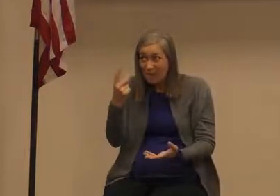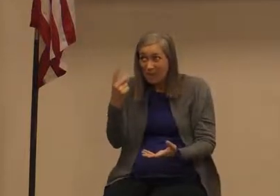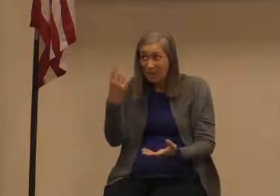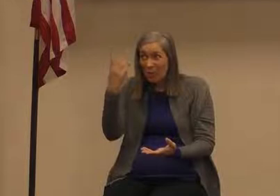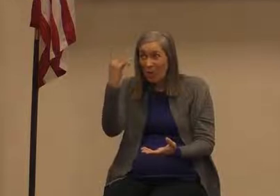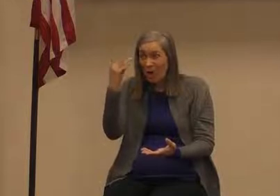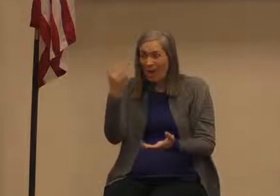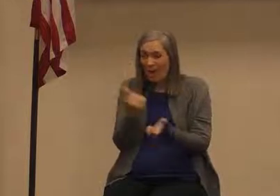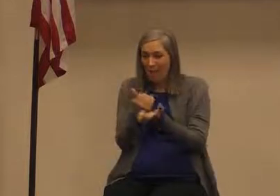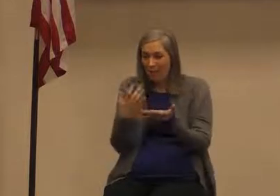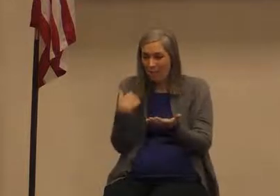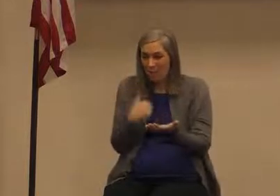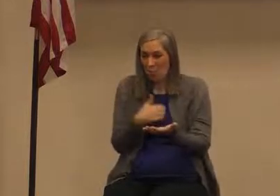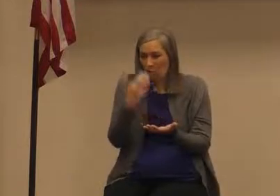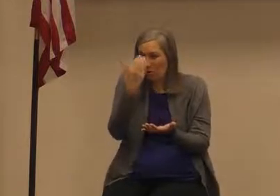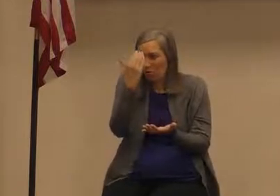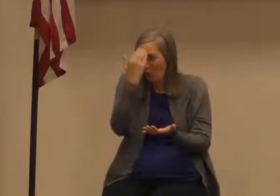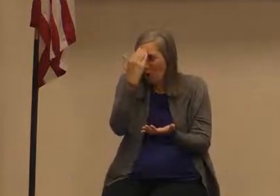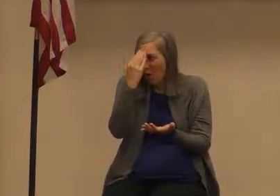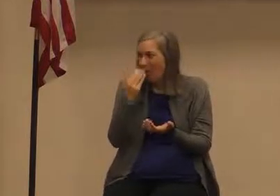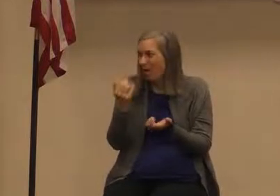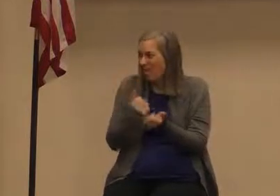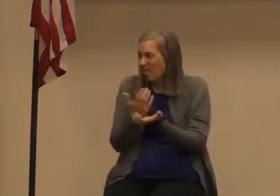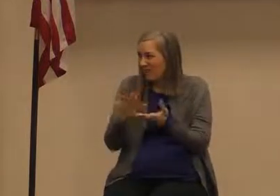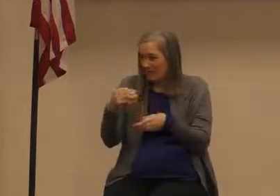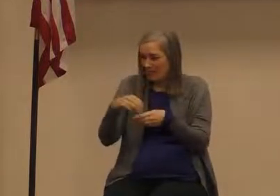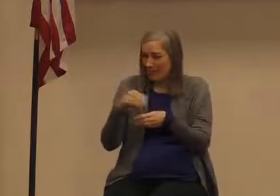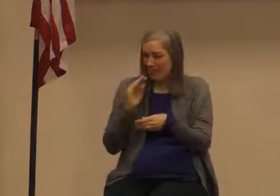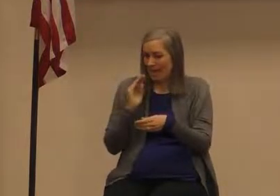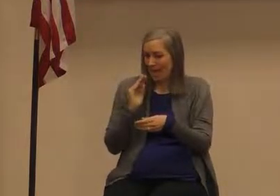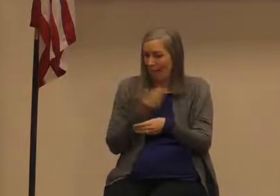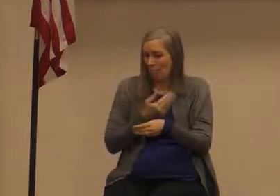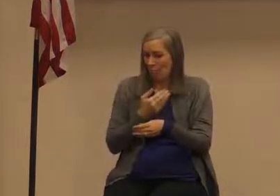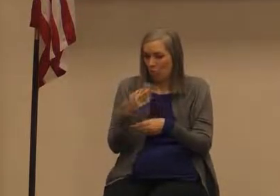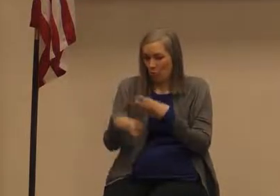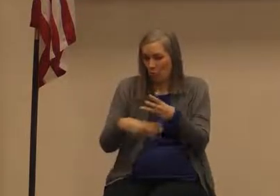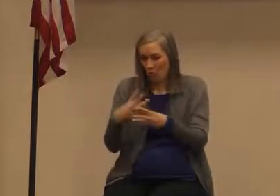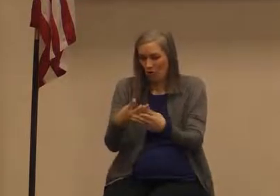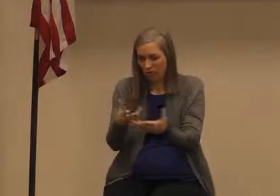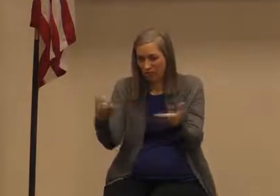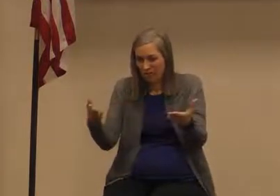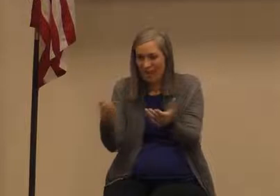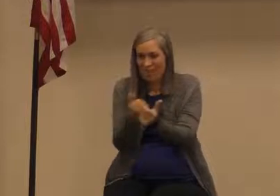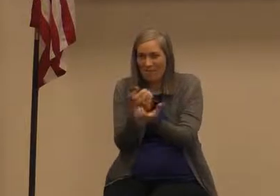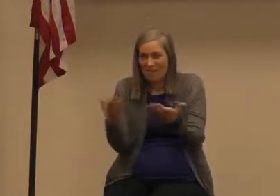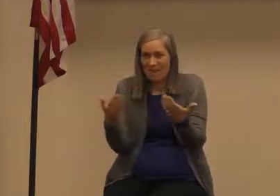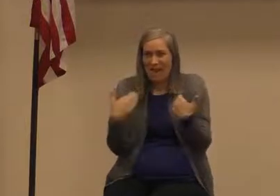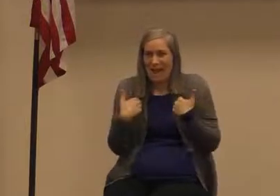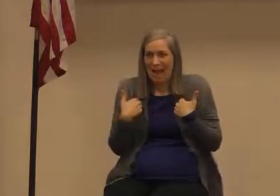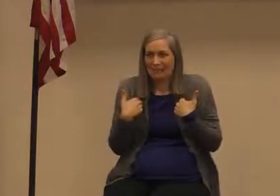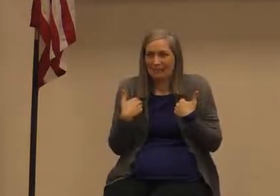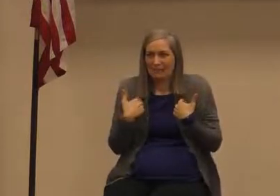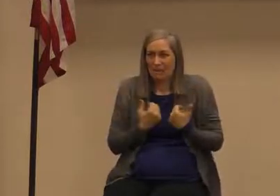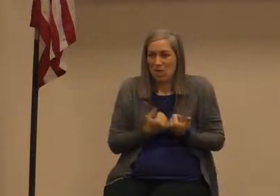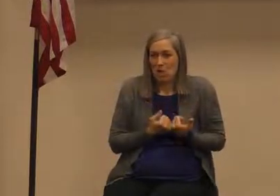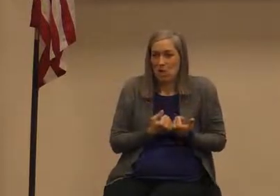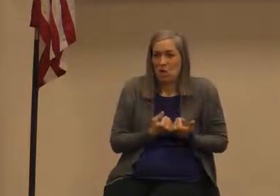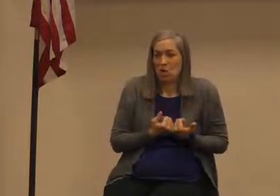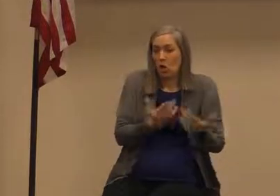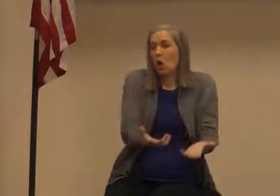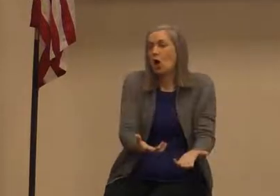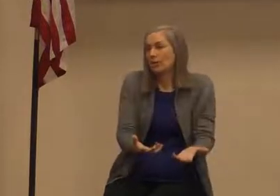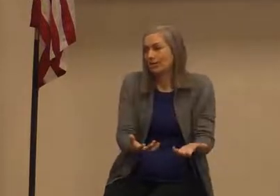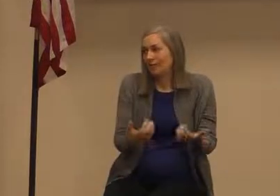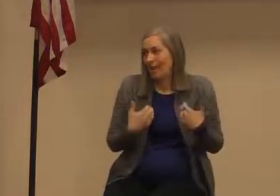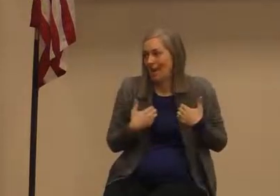everything that is in our realm of consciousness everything has a cause everything